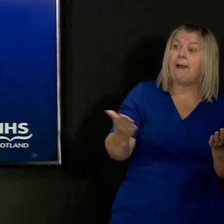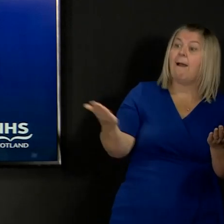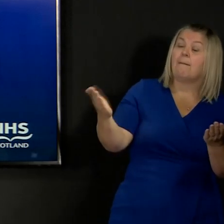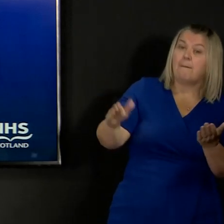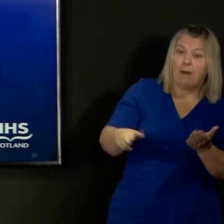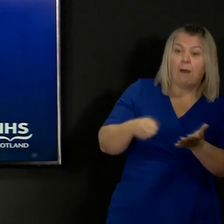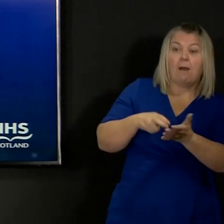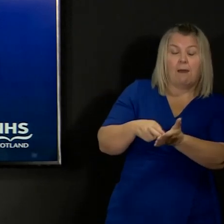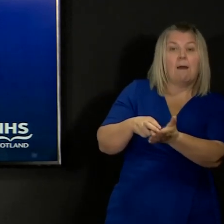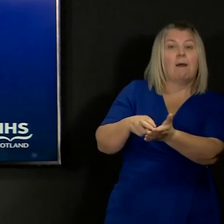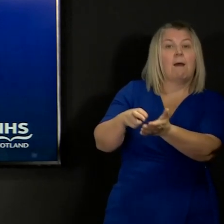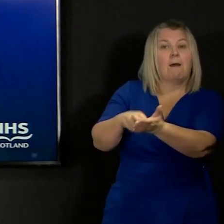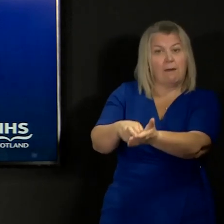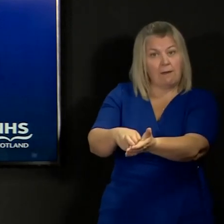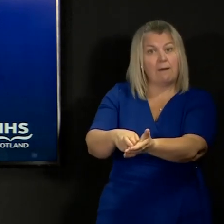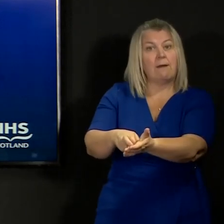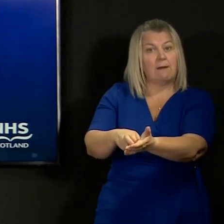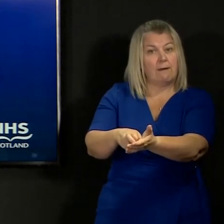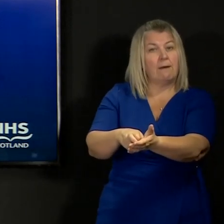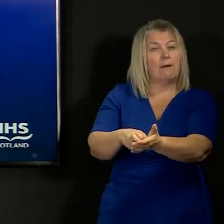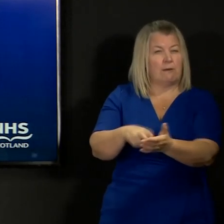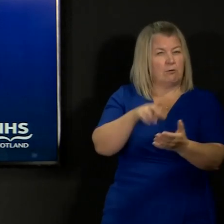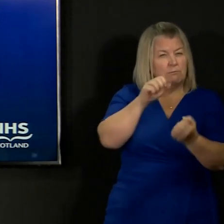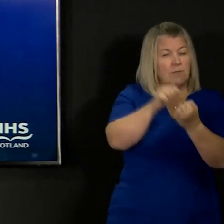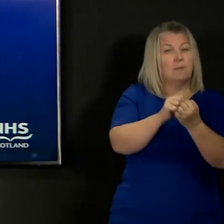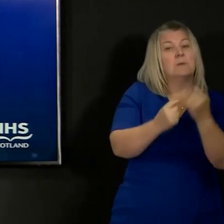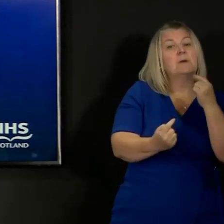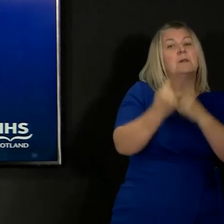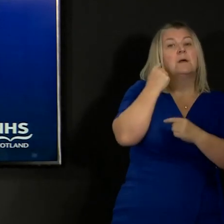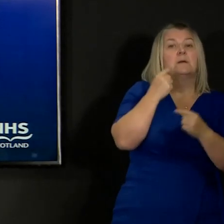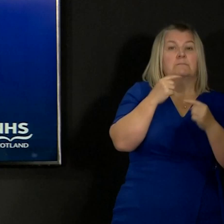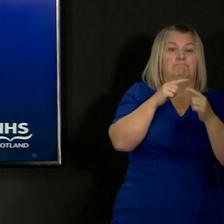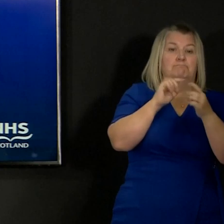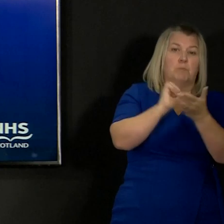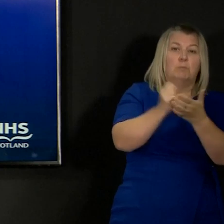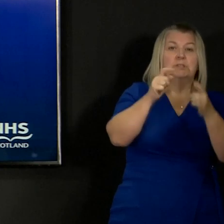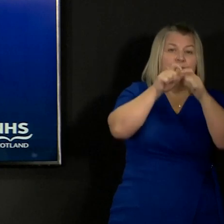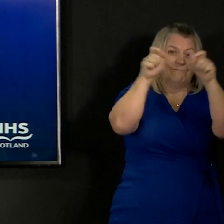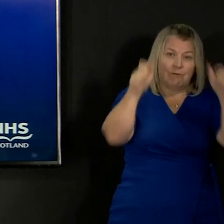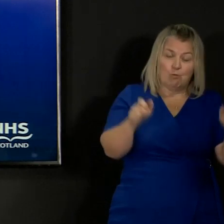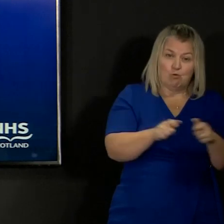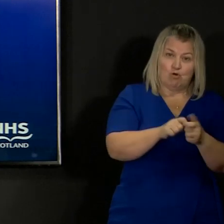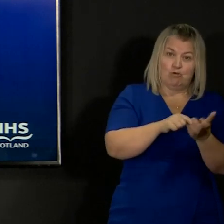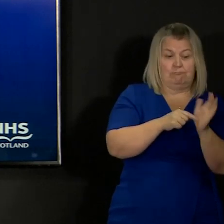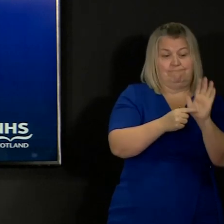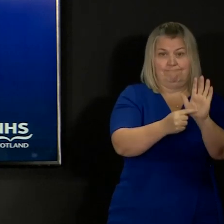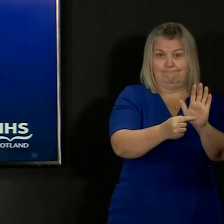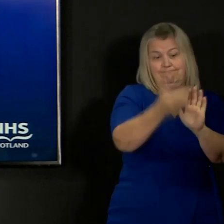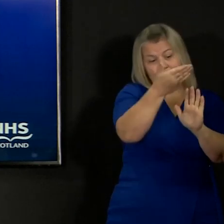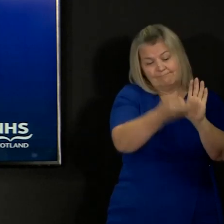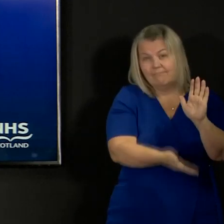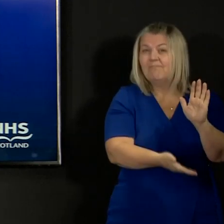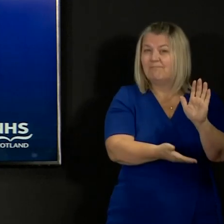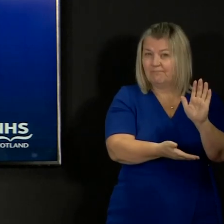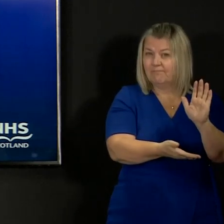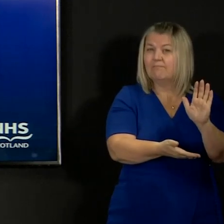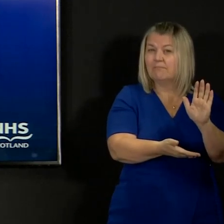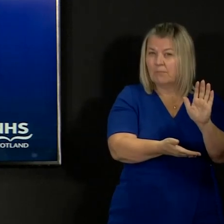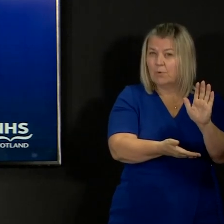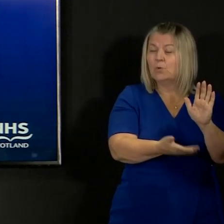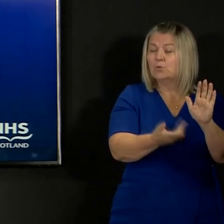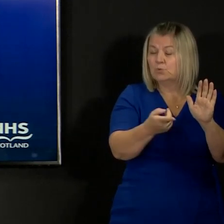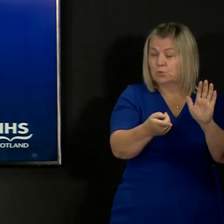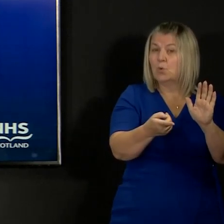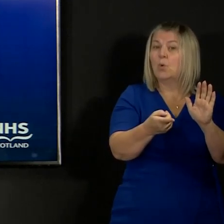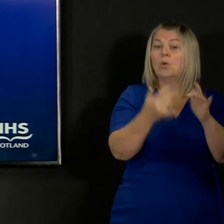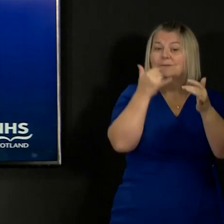against the framework that was published last week part of the consideration of that group and that boards are undertaking is